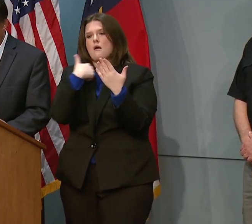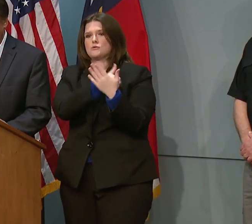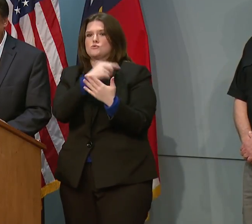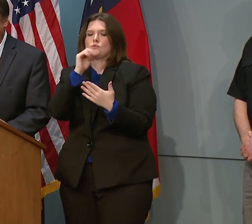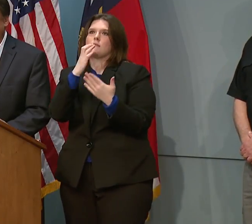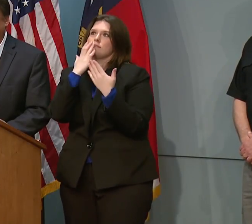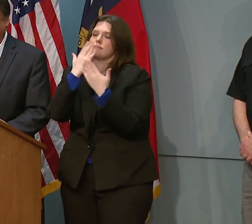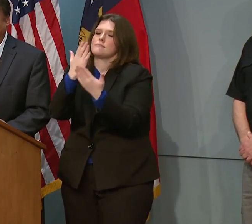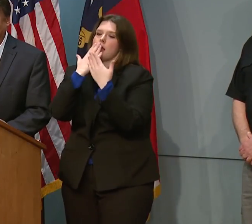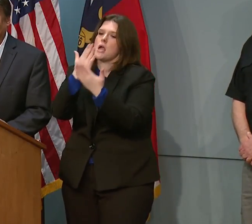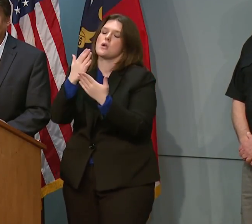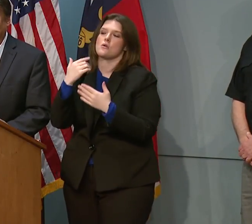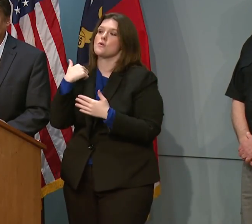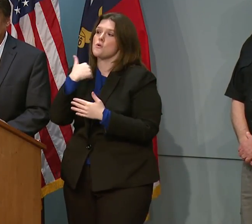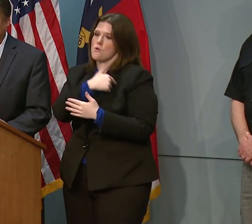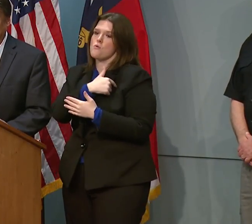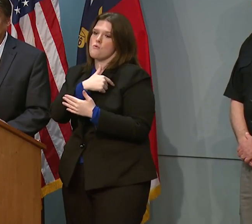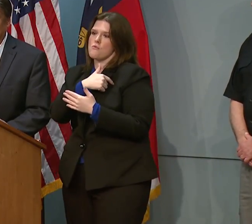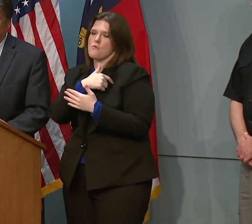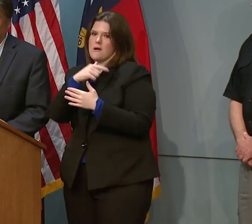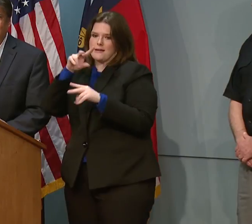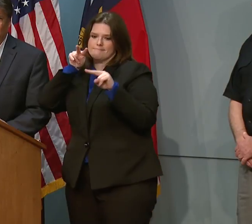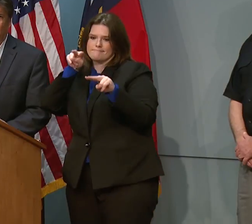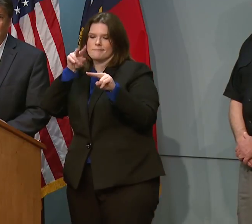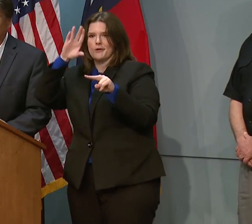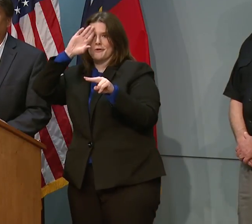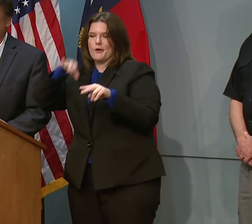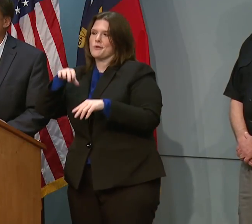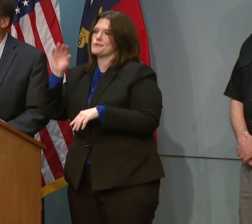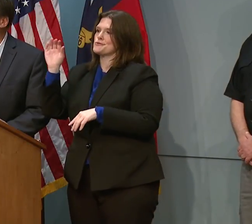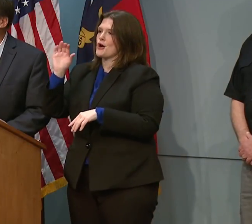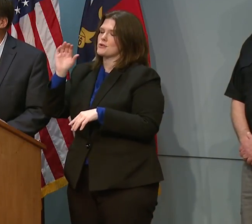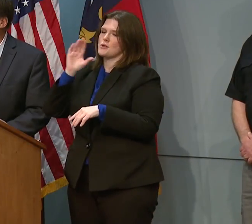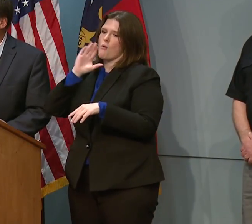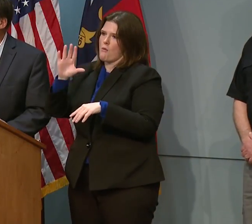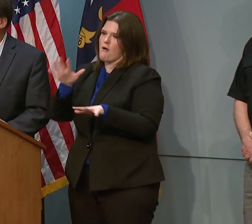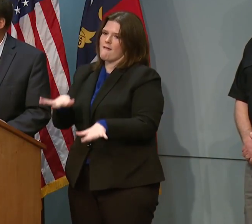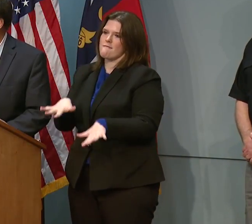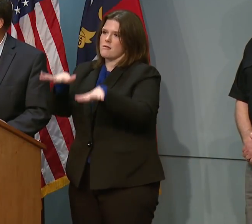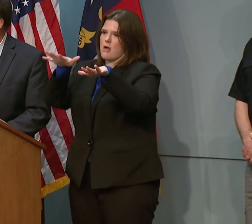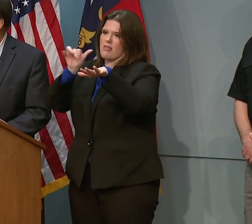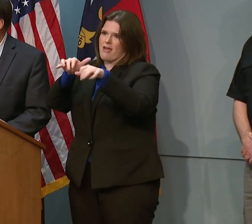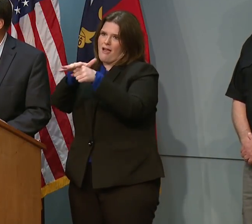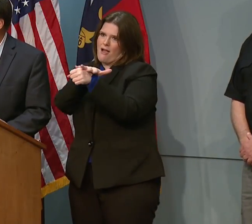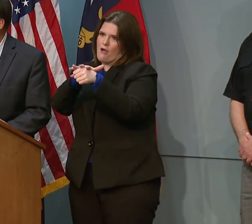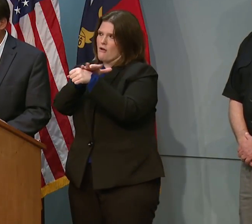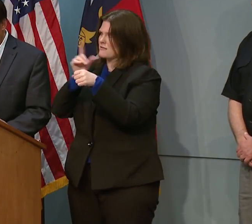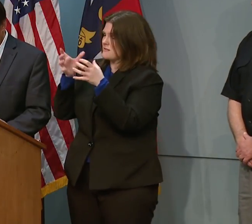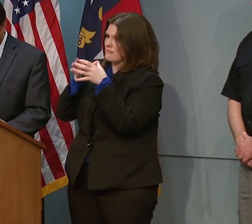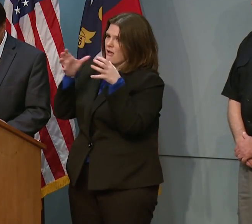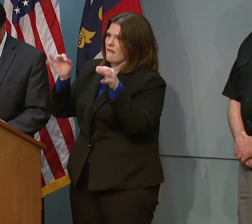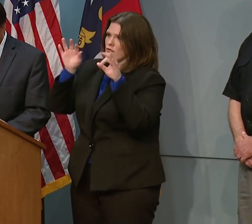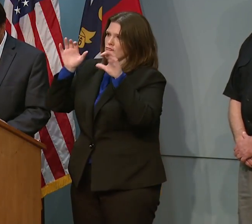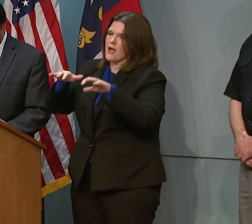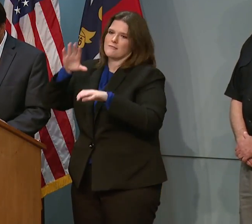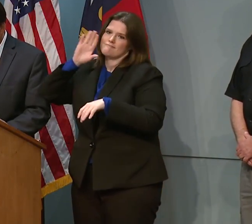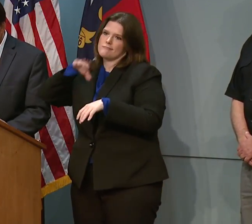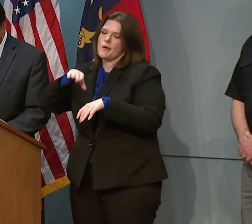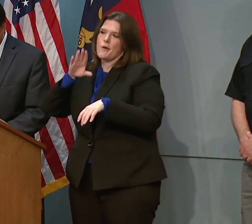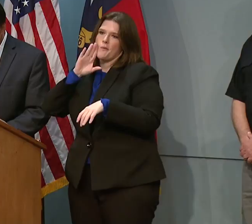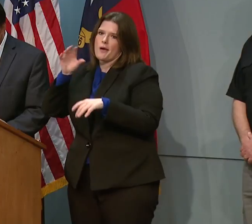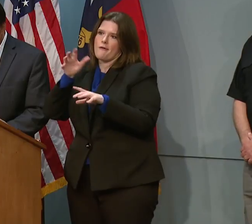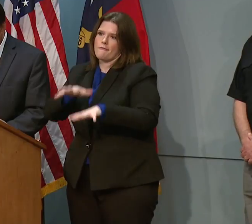And, again, they're headed for some major, major flooding. Charleston typically gets flood when you're talking about this much water. And, again, Hilton Head